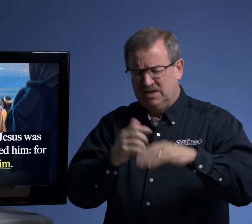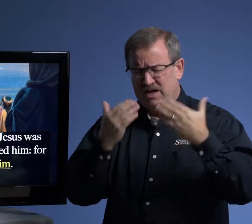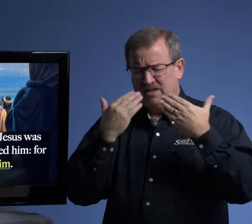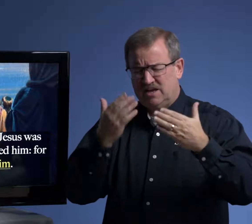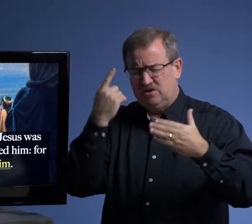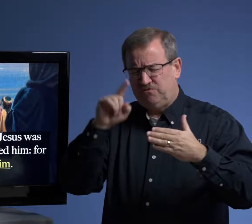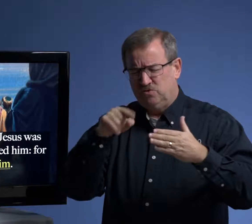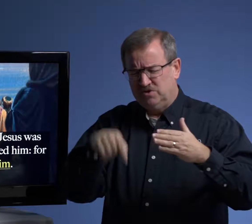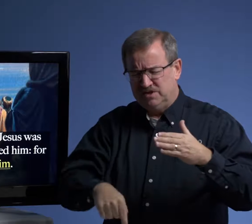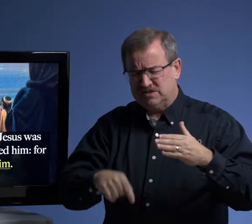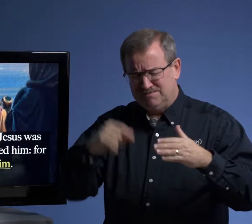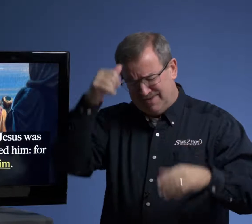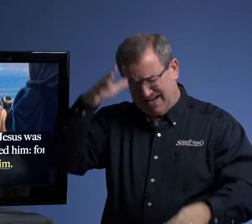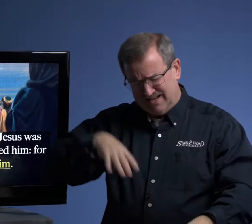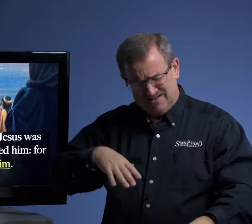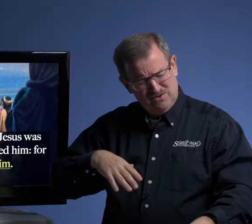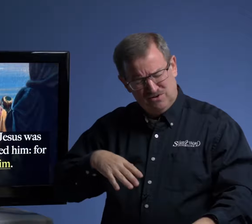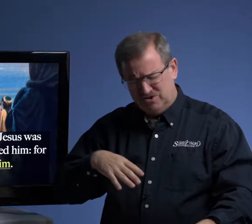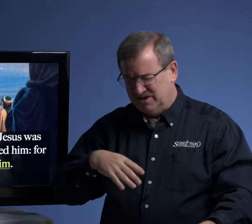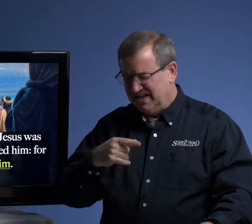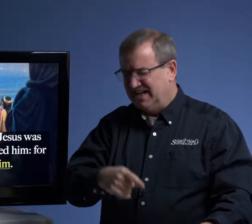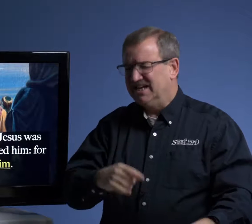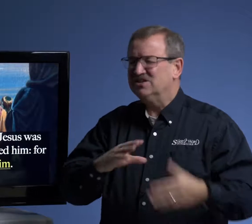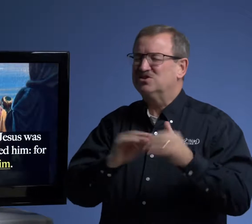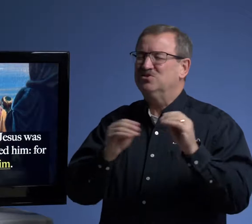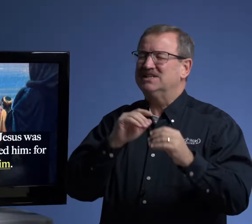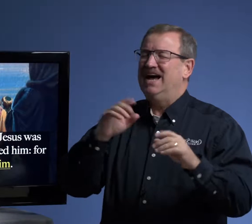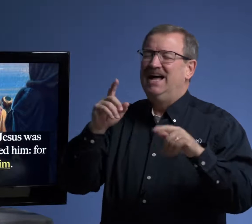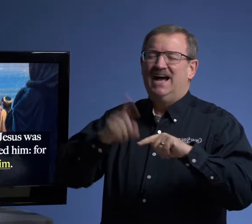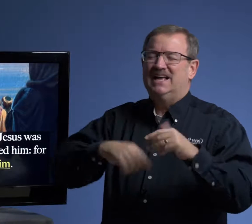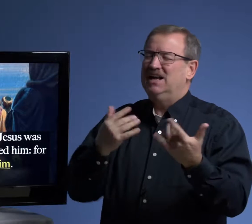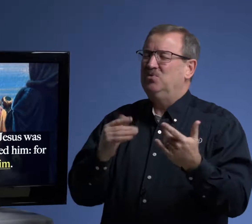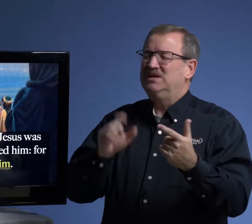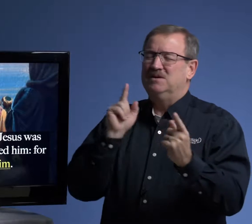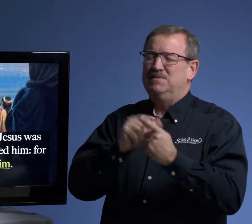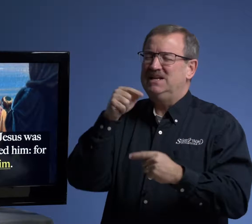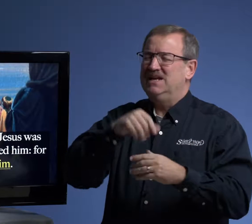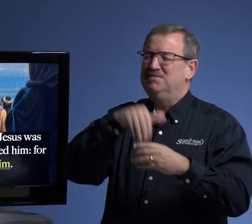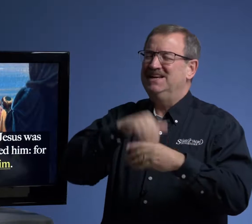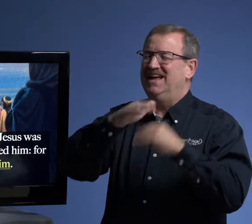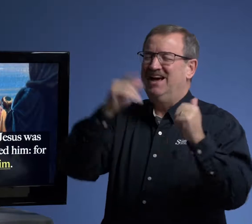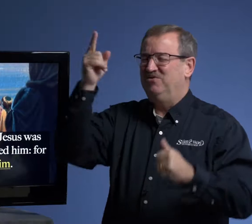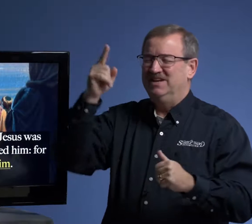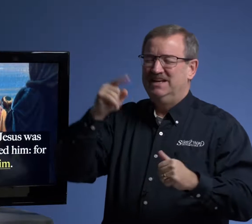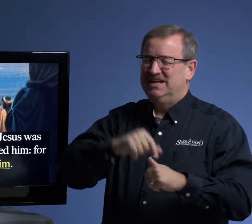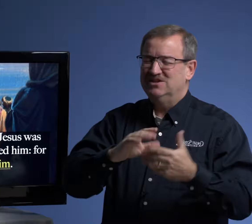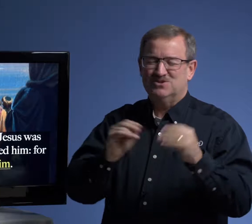I thank you for this man. Oh, his stories. I cannot wait to meet him in heaven. His